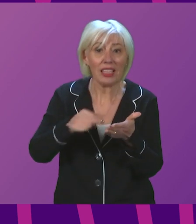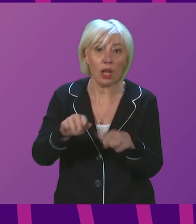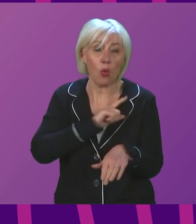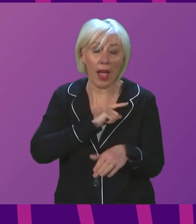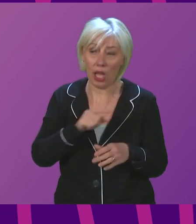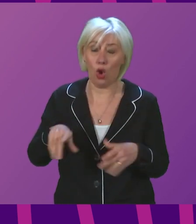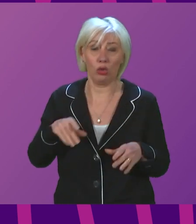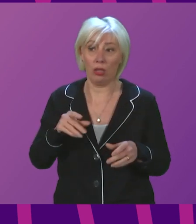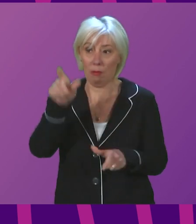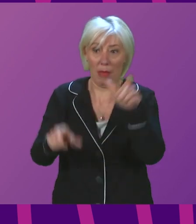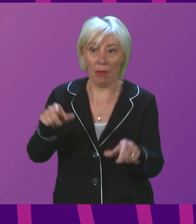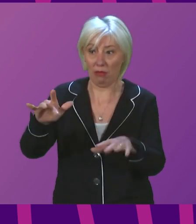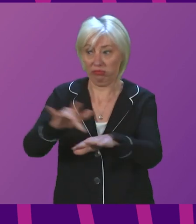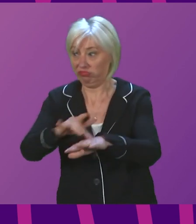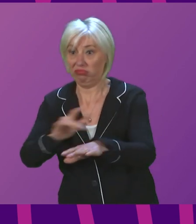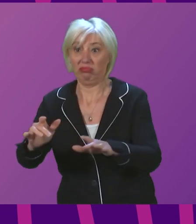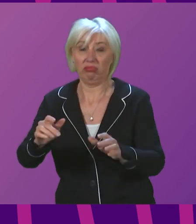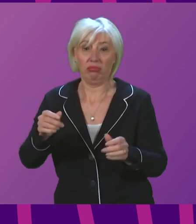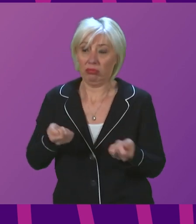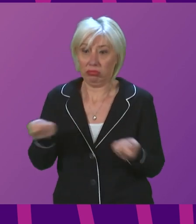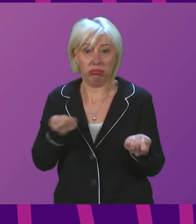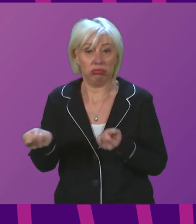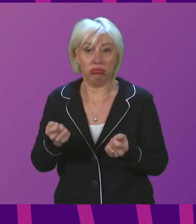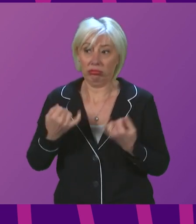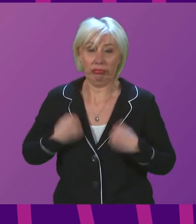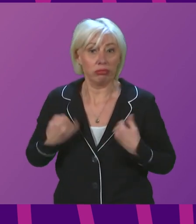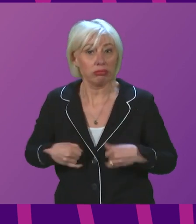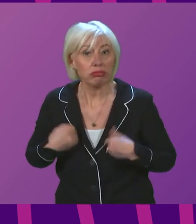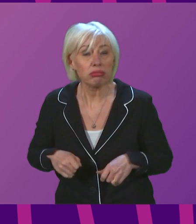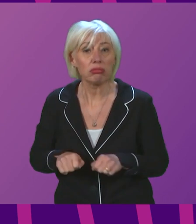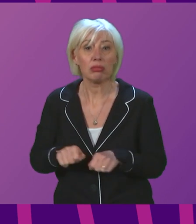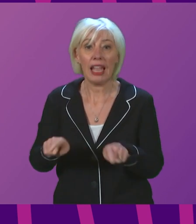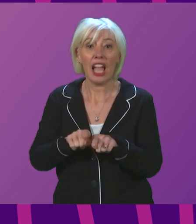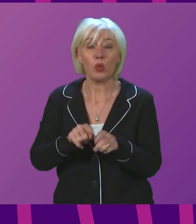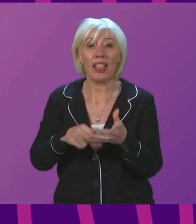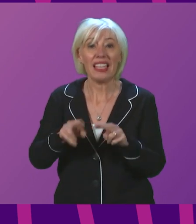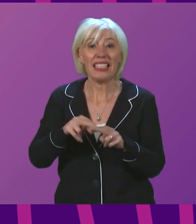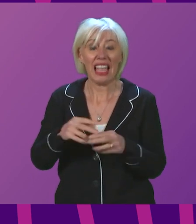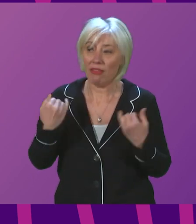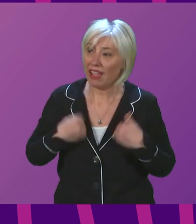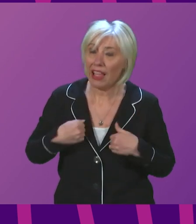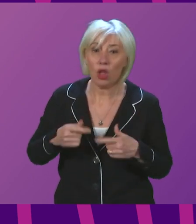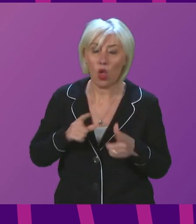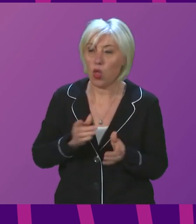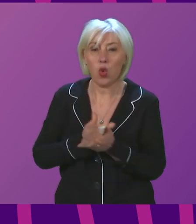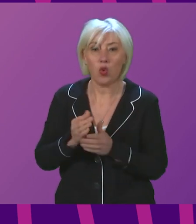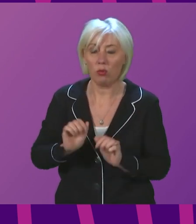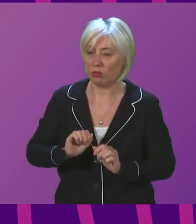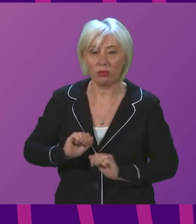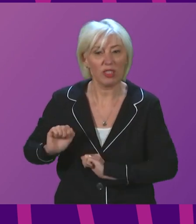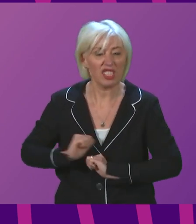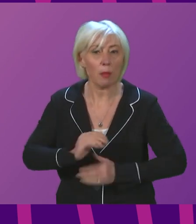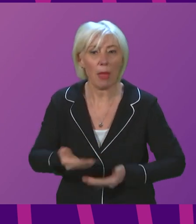amongst cast and crews. And even more seriously, staffing shortages are already being felt across the supply chain. And they are